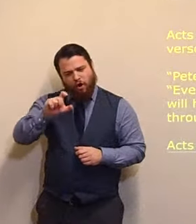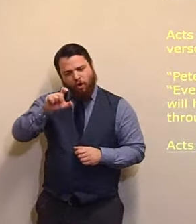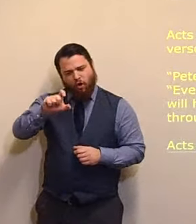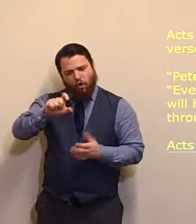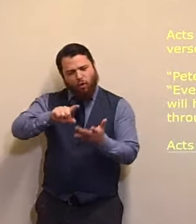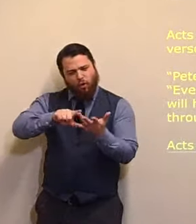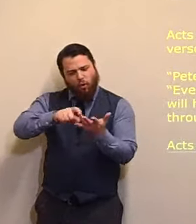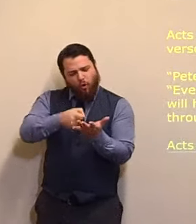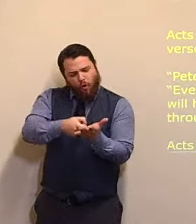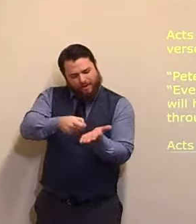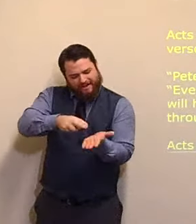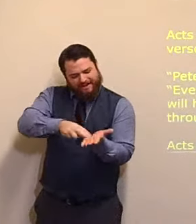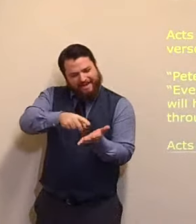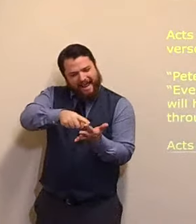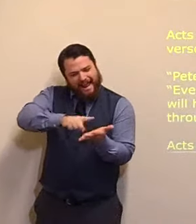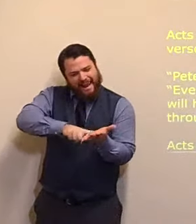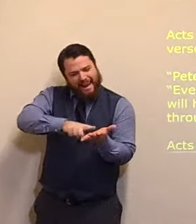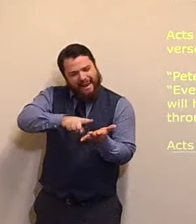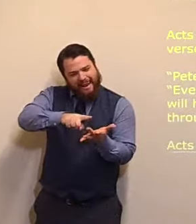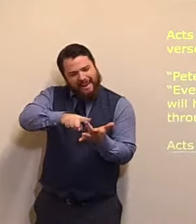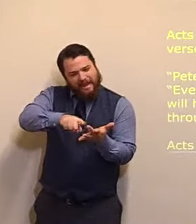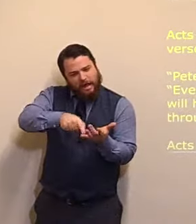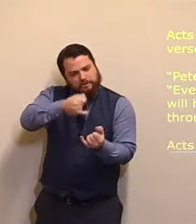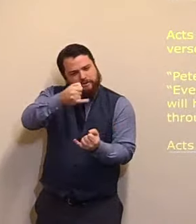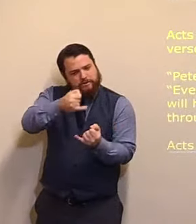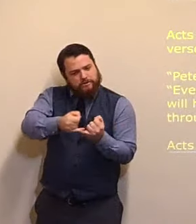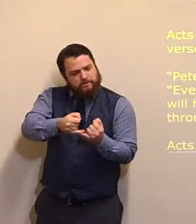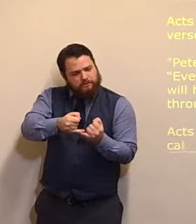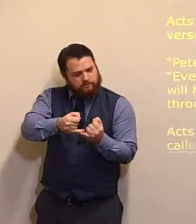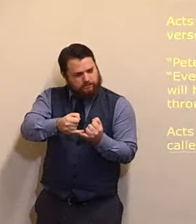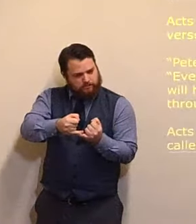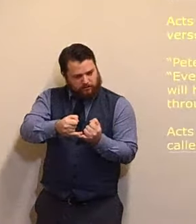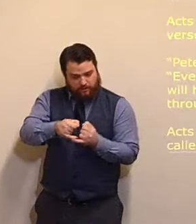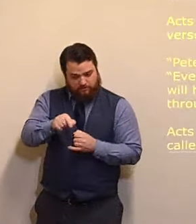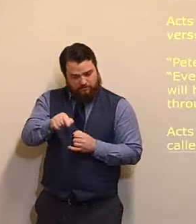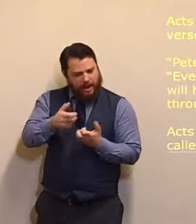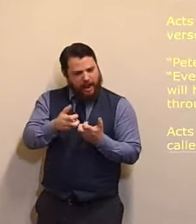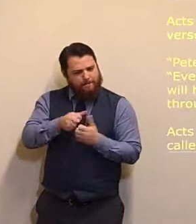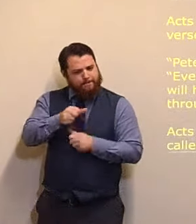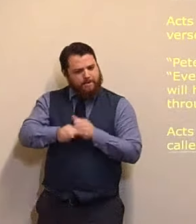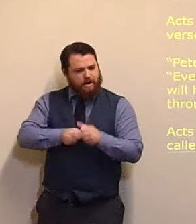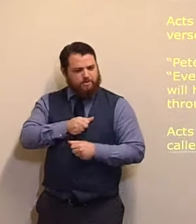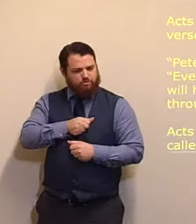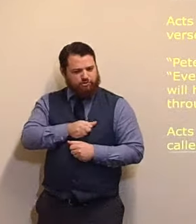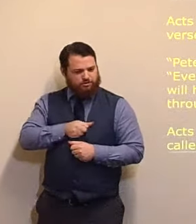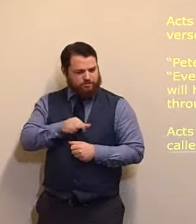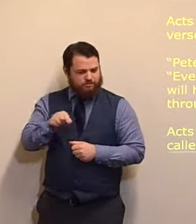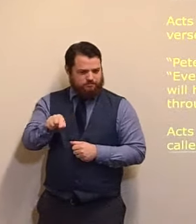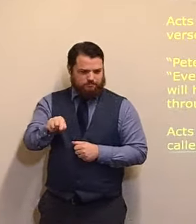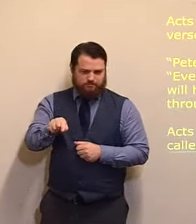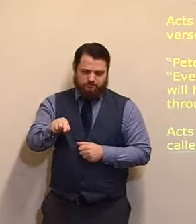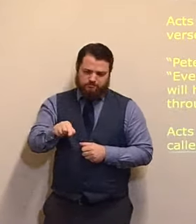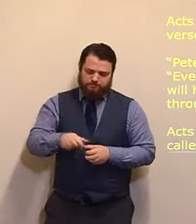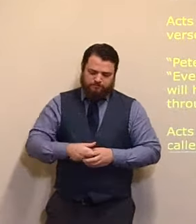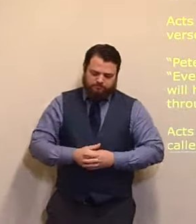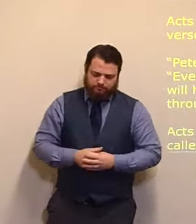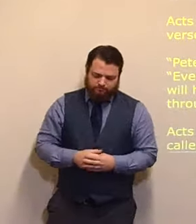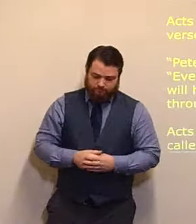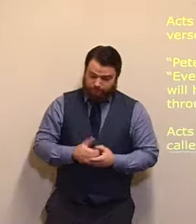And actually, it is the longest record, the longest account, of any given conversion,